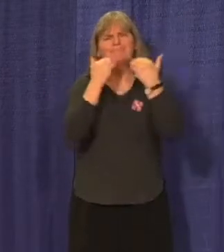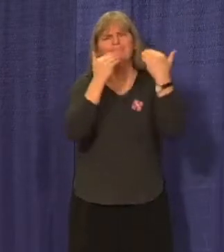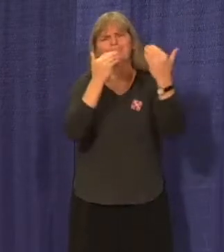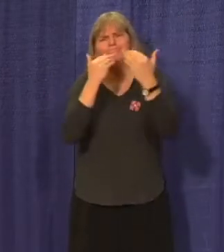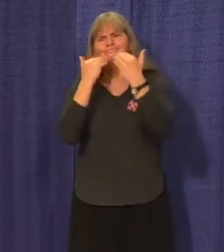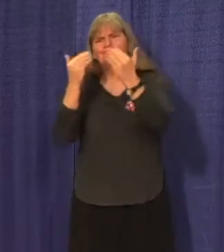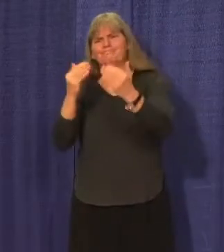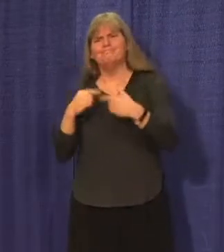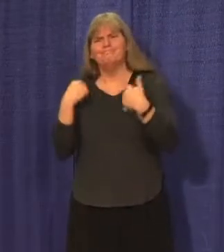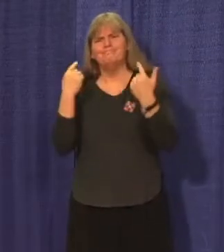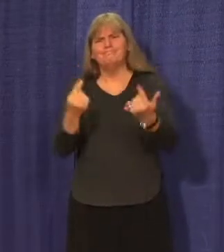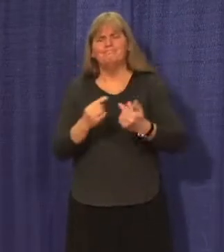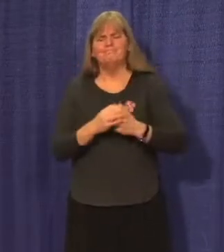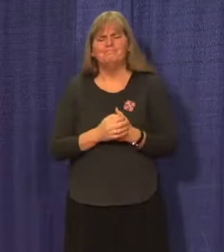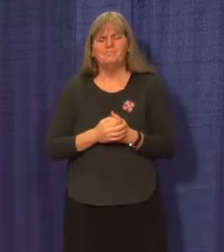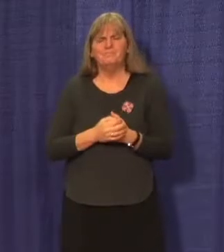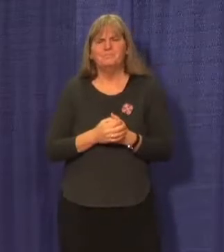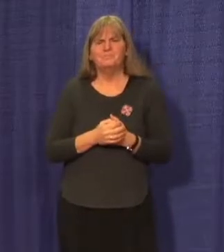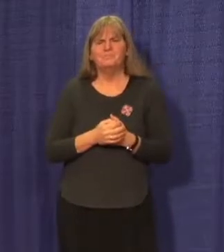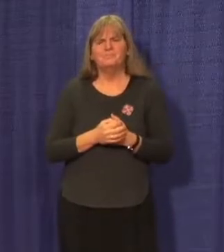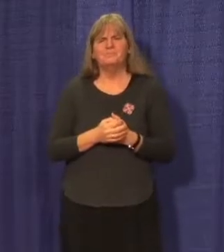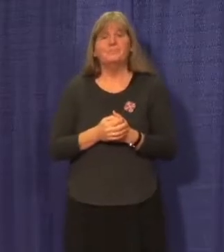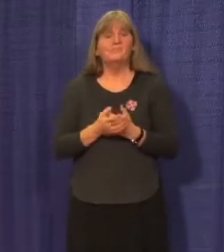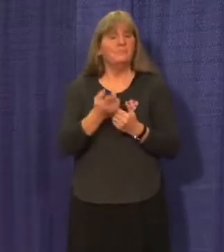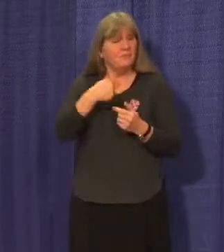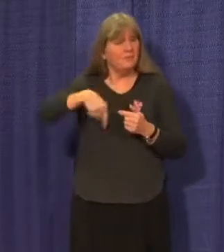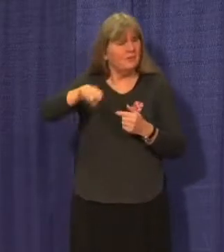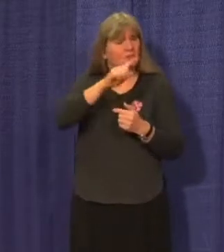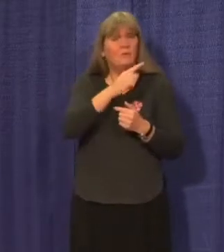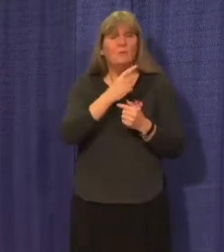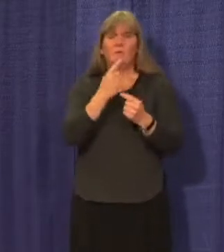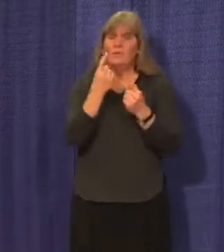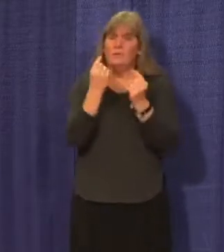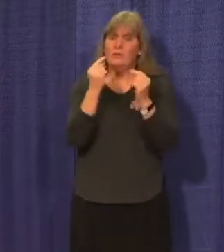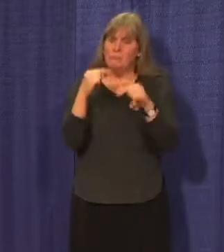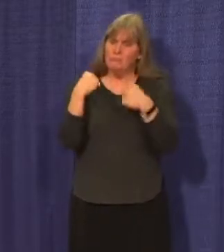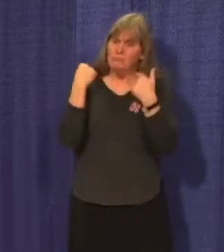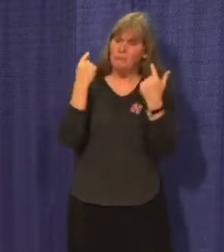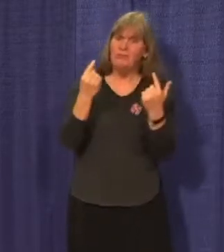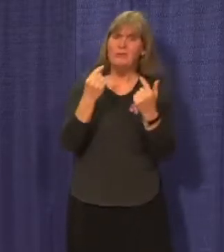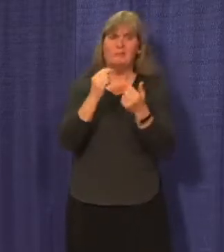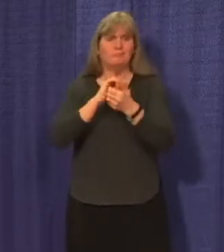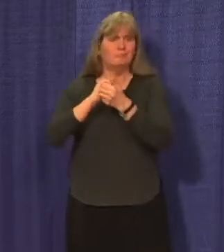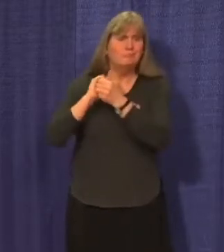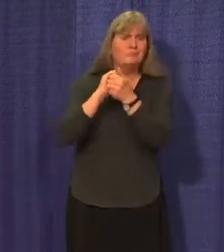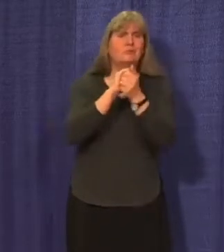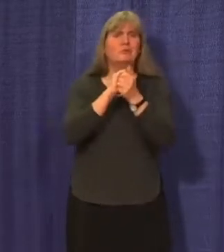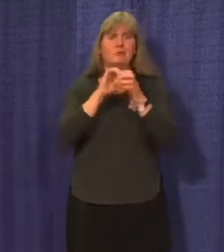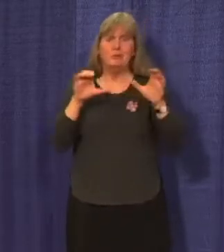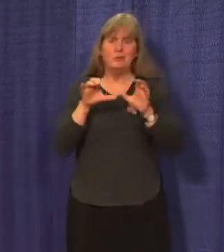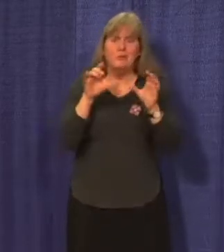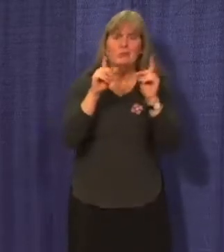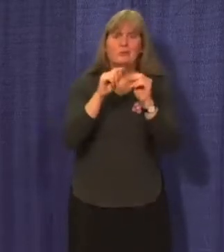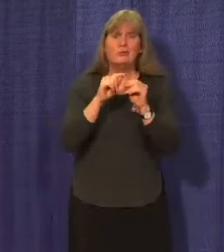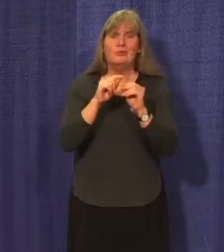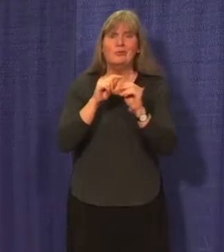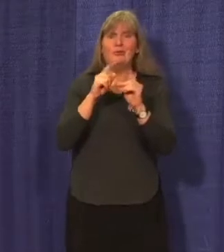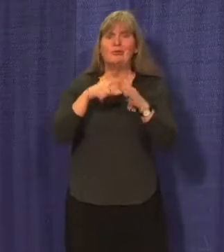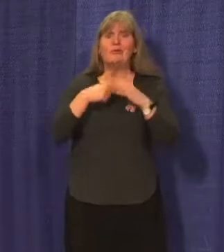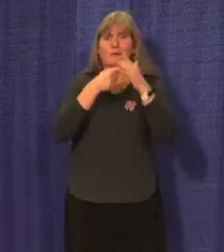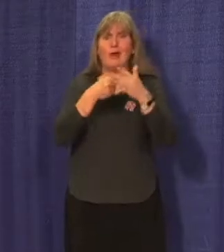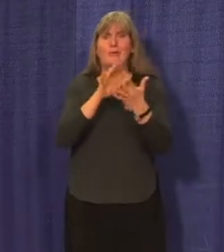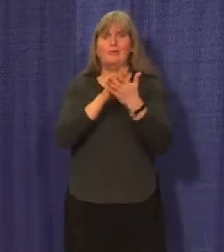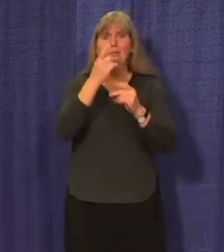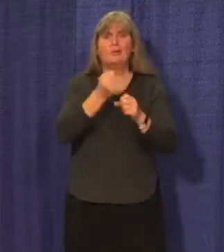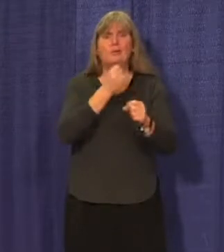Central Administration Building. What you have all accomplished with your combined efforts during the first half of this school year